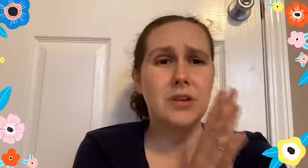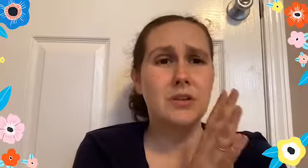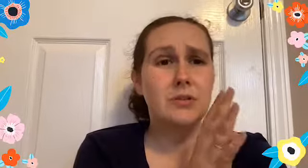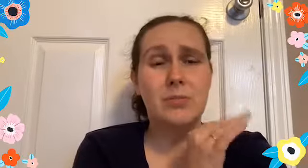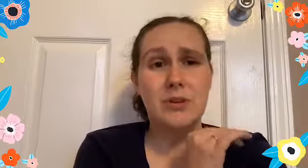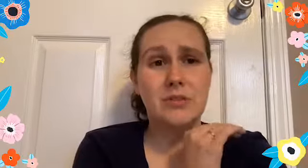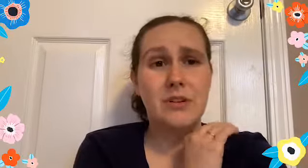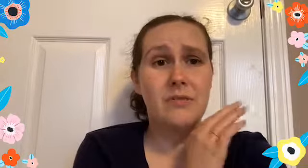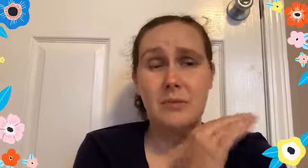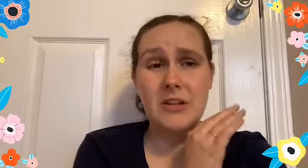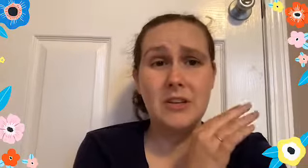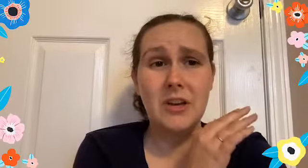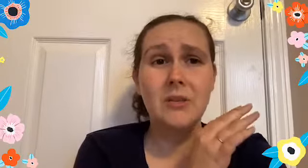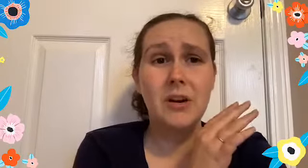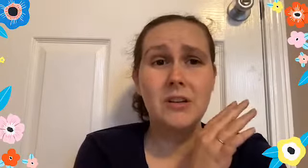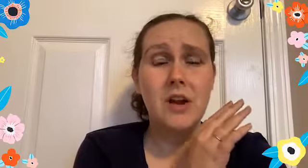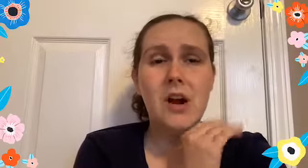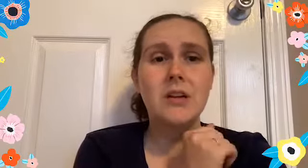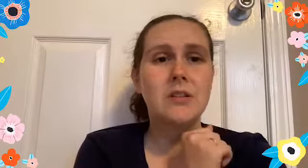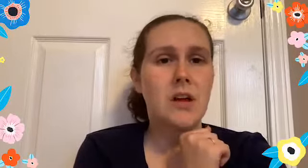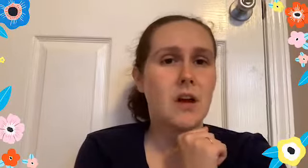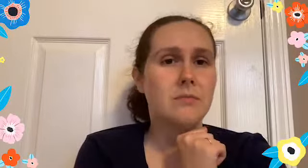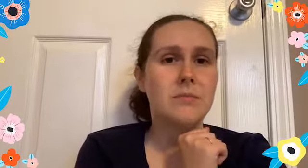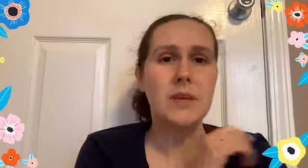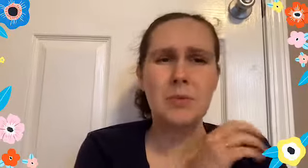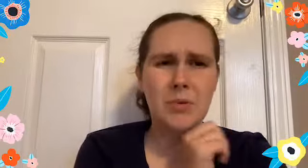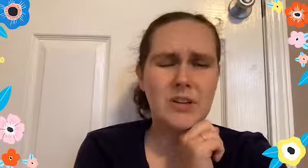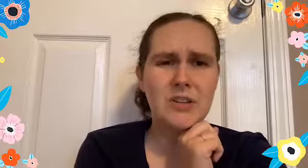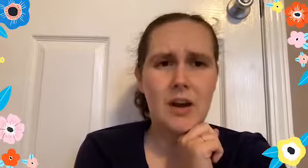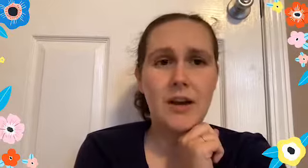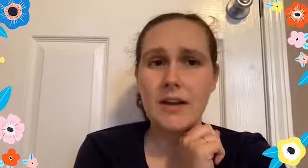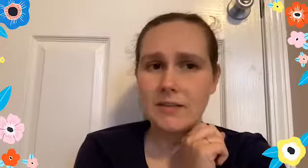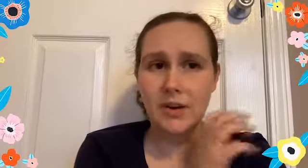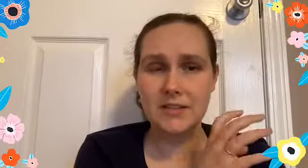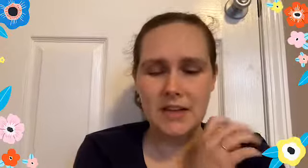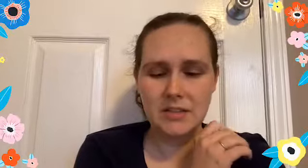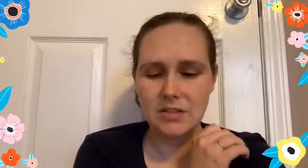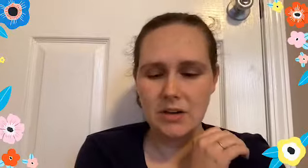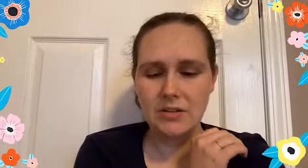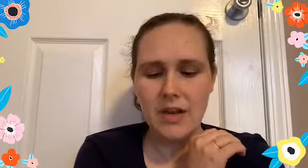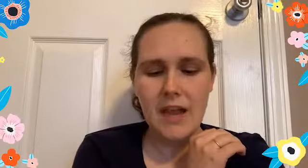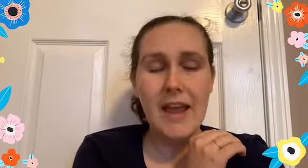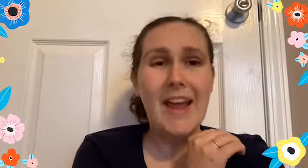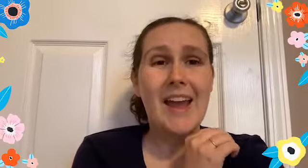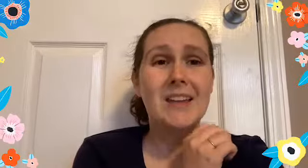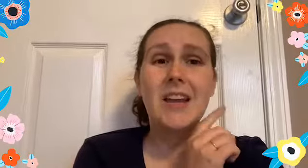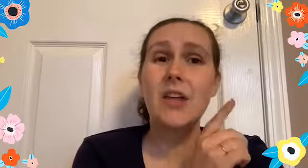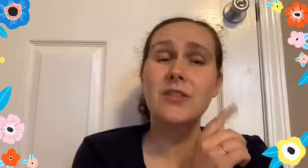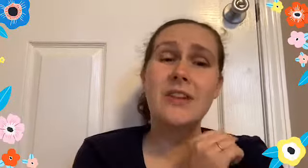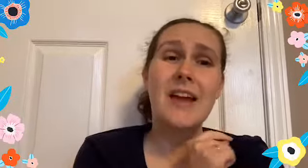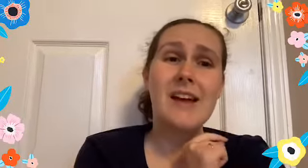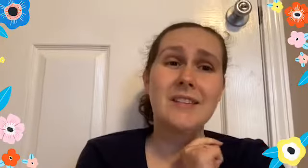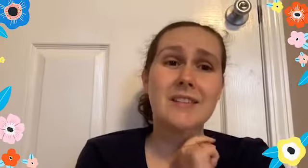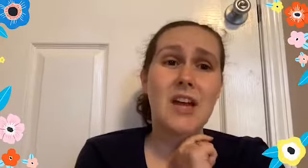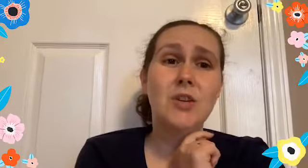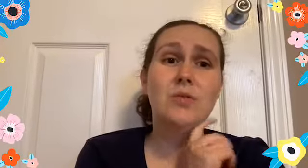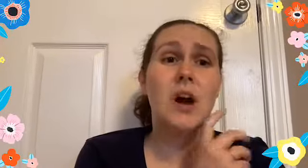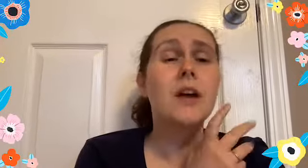include personal information anywhere in the card. Um, keep it pretty generic as far as that's concerned. And the other thing they ask is that you not